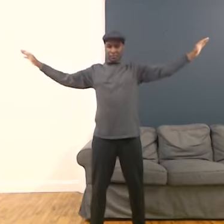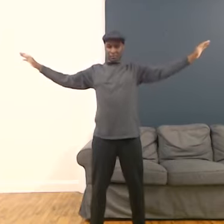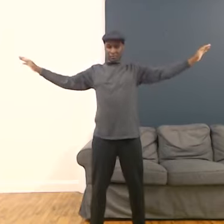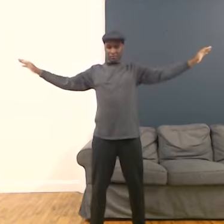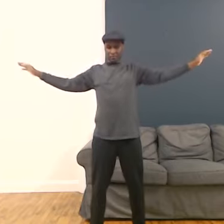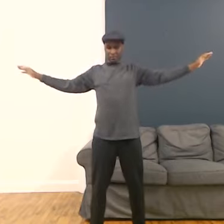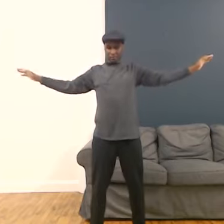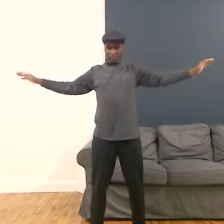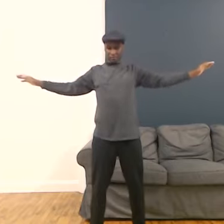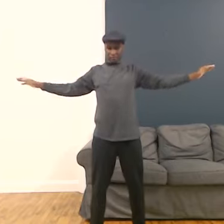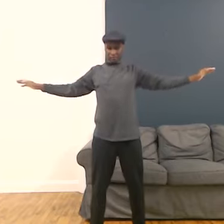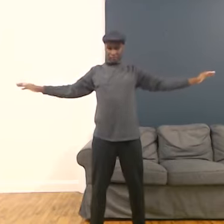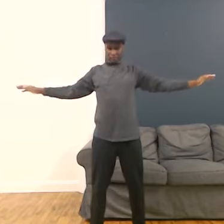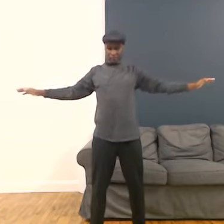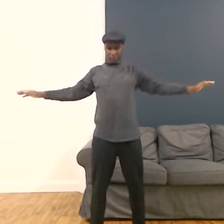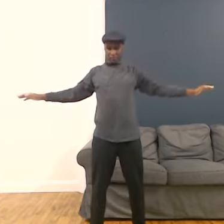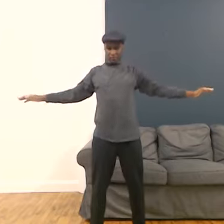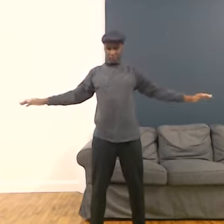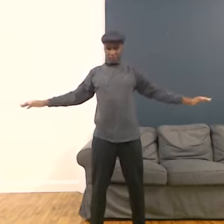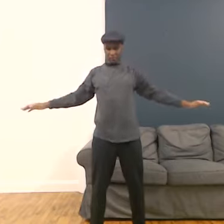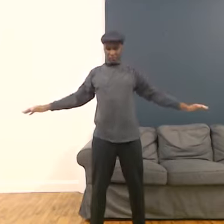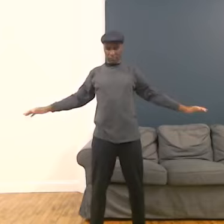Inhale. exhale. Inhale. Inhale. Inhale.